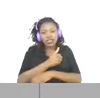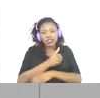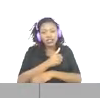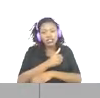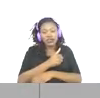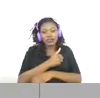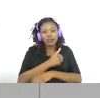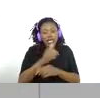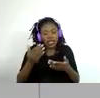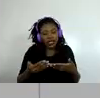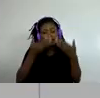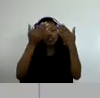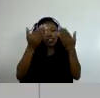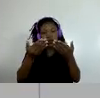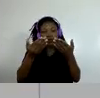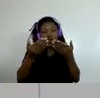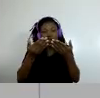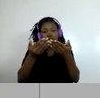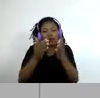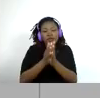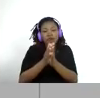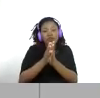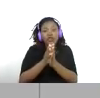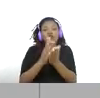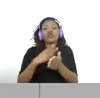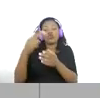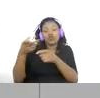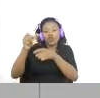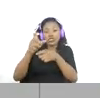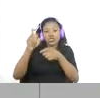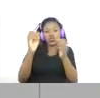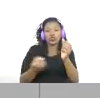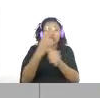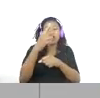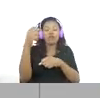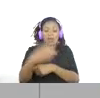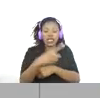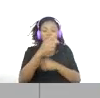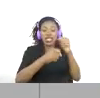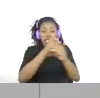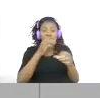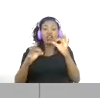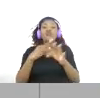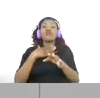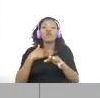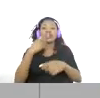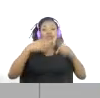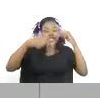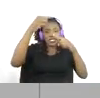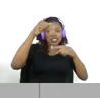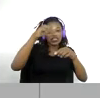volume throughout the year, 12 months a year. So if you want to succeed in this world of logistics,